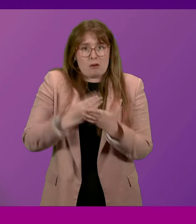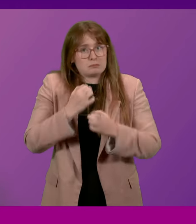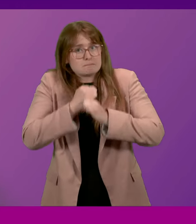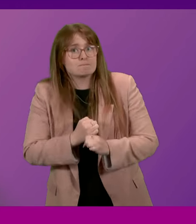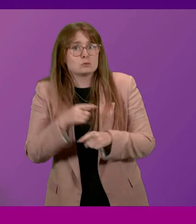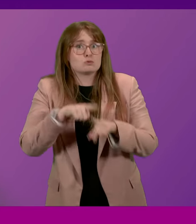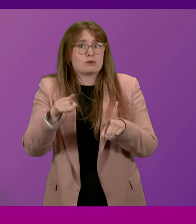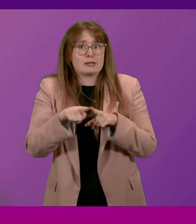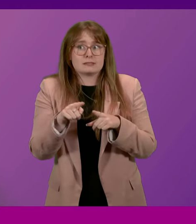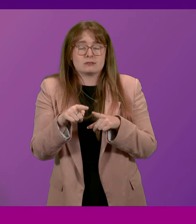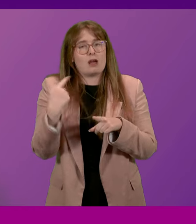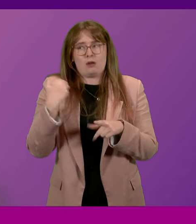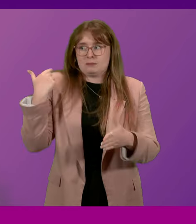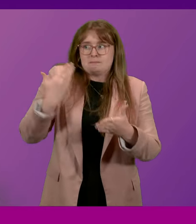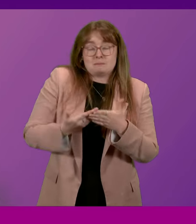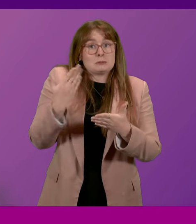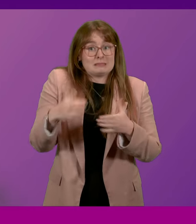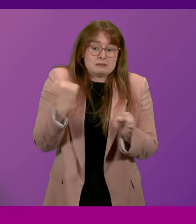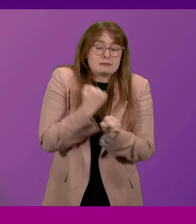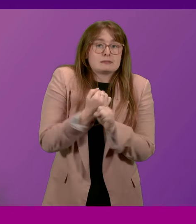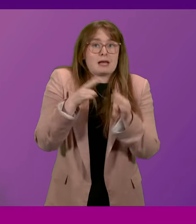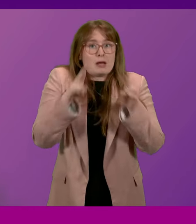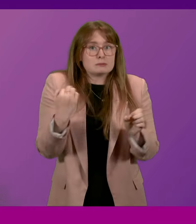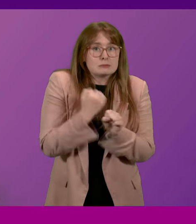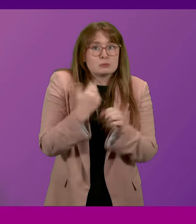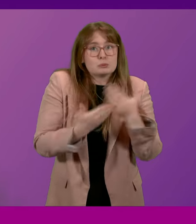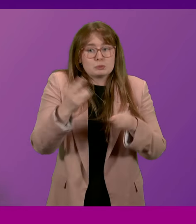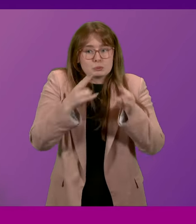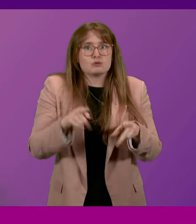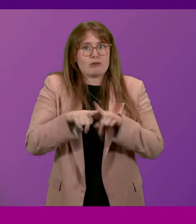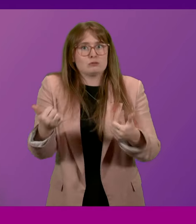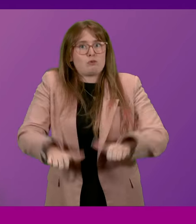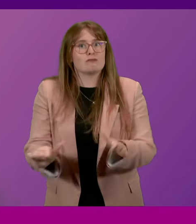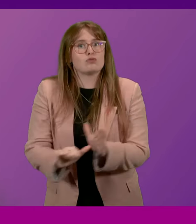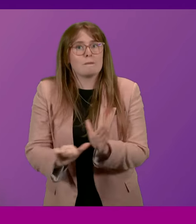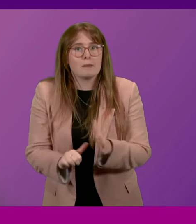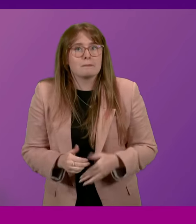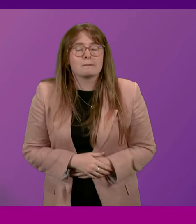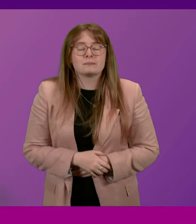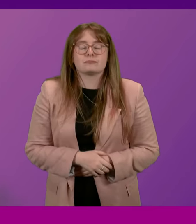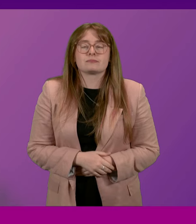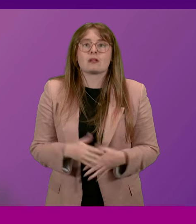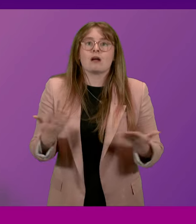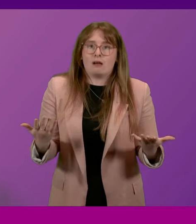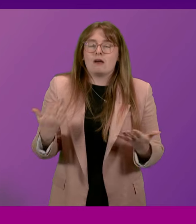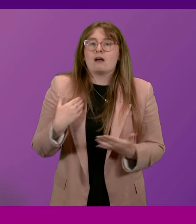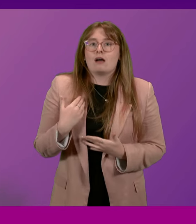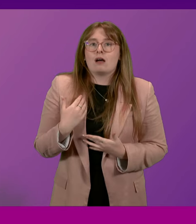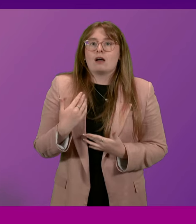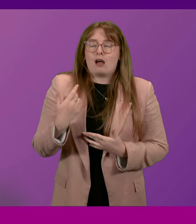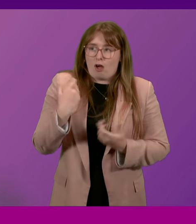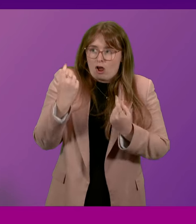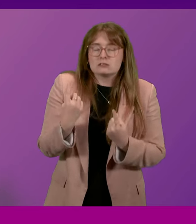on its strong record of house construction to tackle the challenges that we face. I welcome that the First Minister